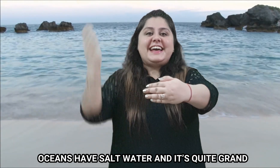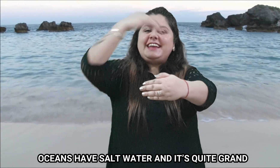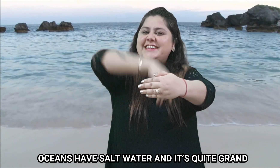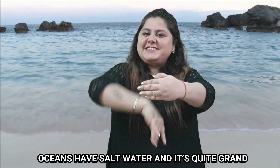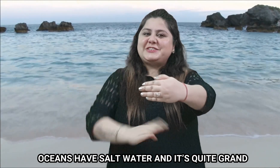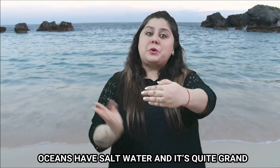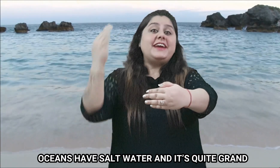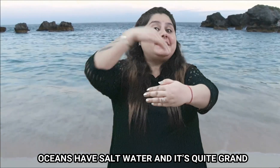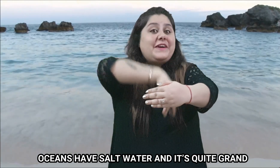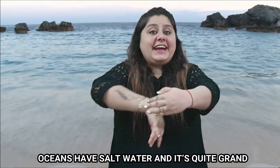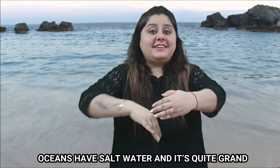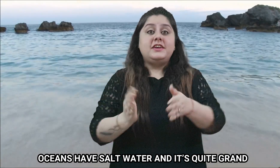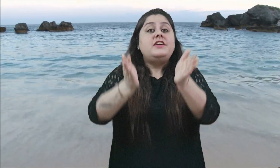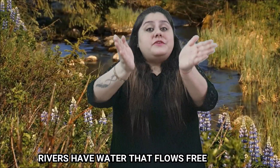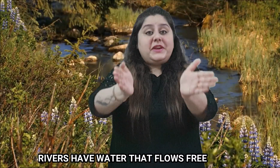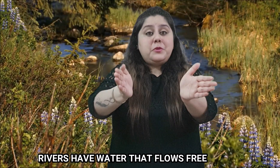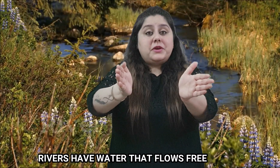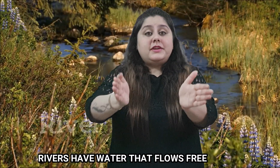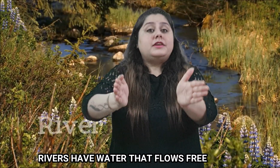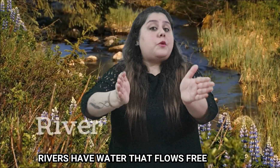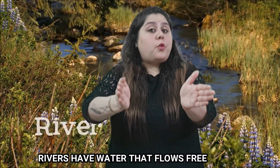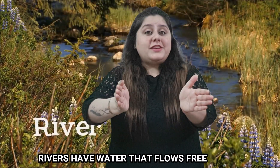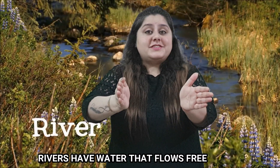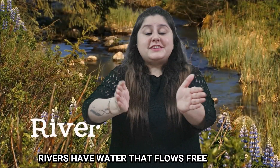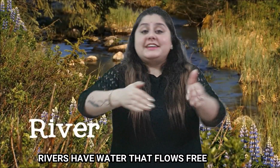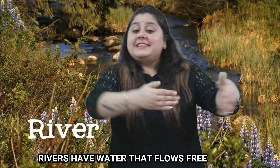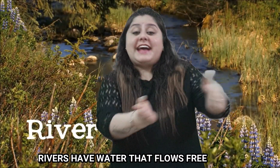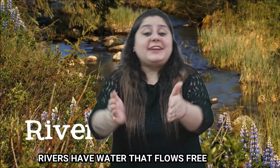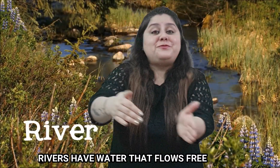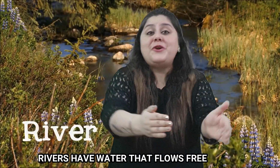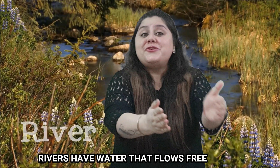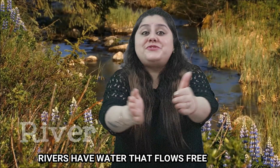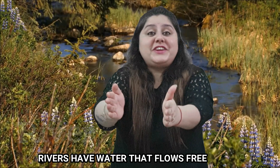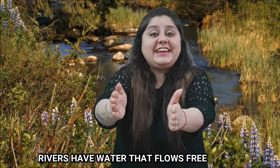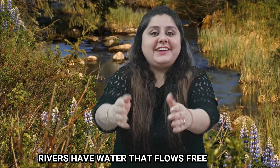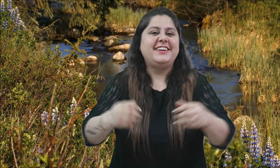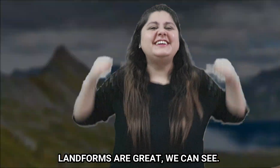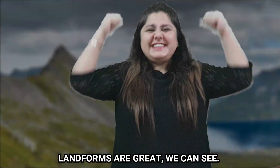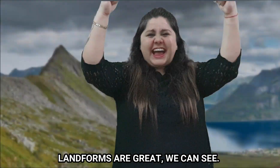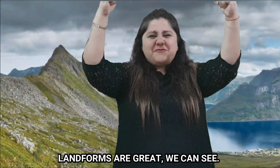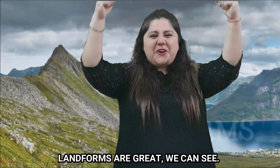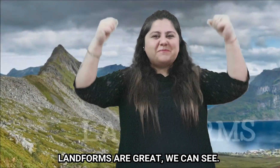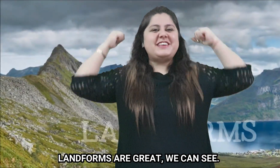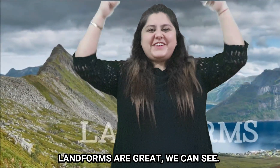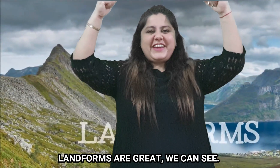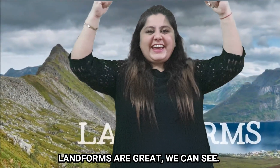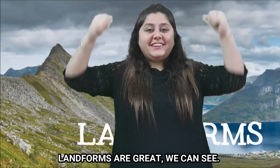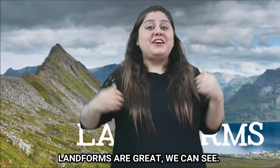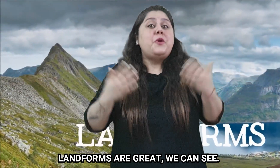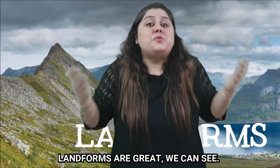it's quite grand. Rivers have water that flows free. Landforms are great. We